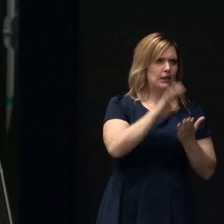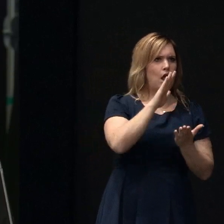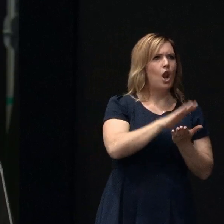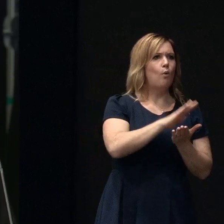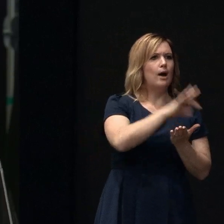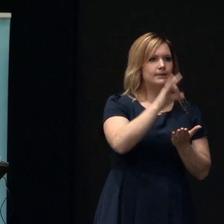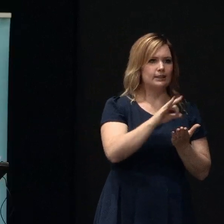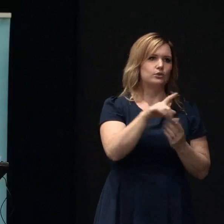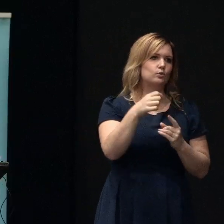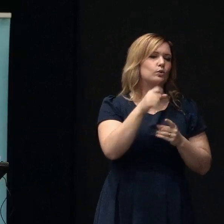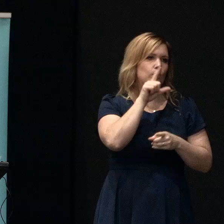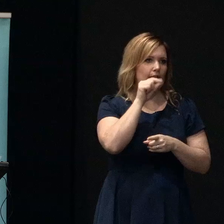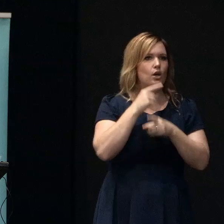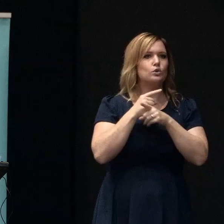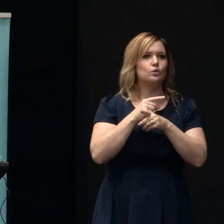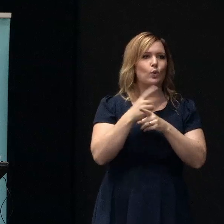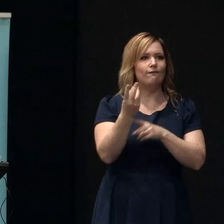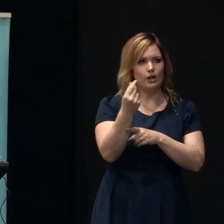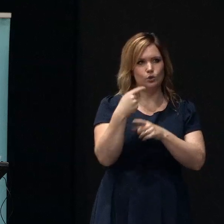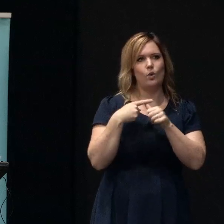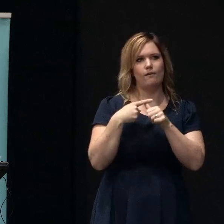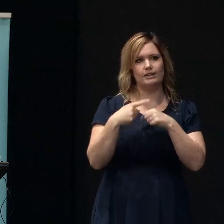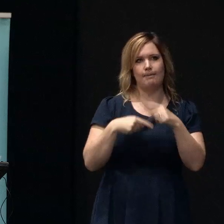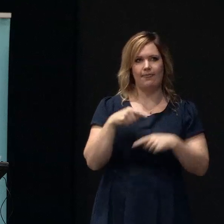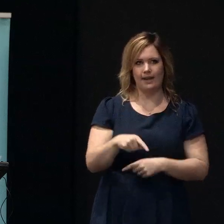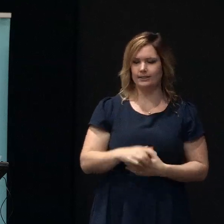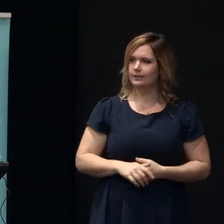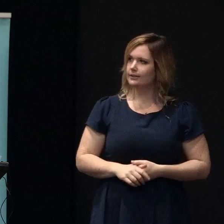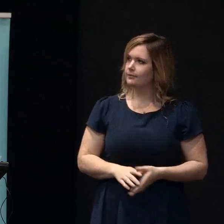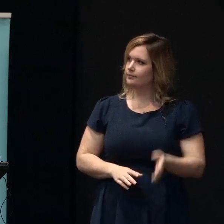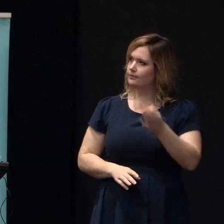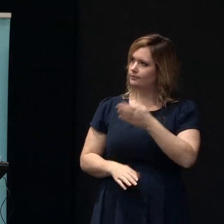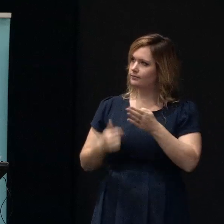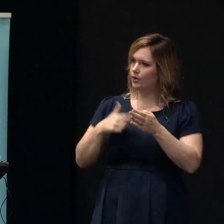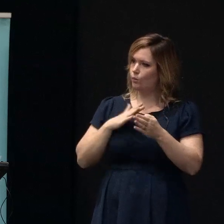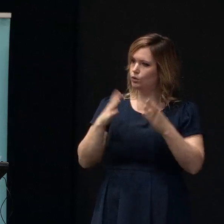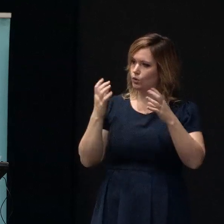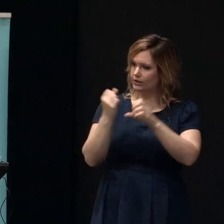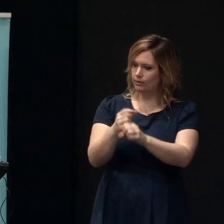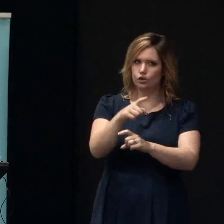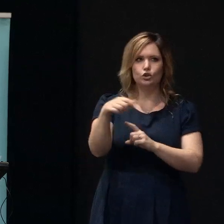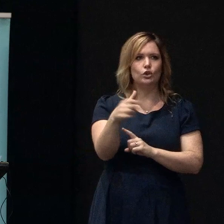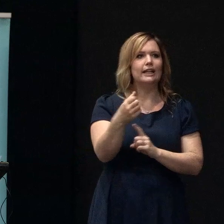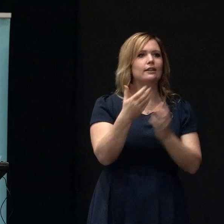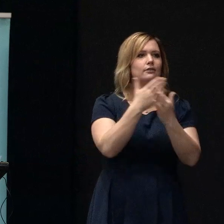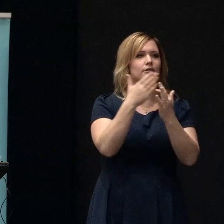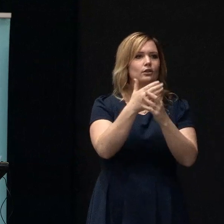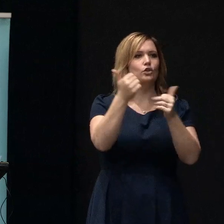returns so I guess then if I could summarise it's about get good advice